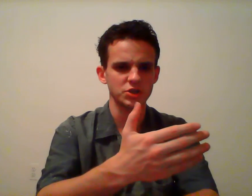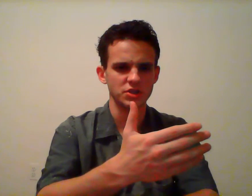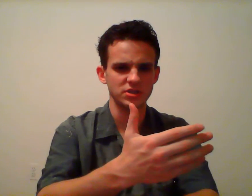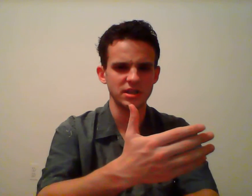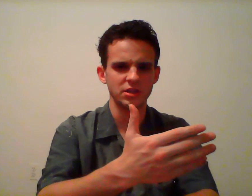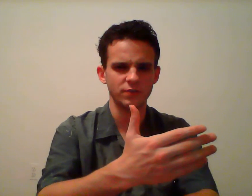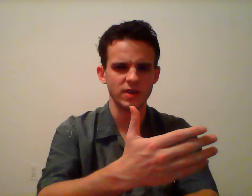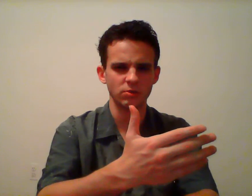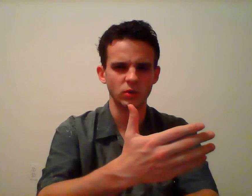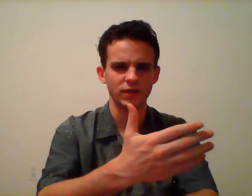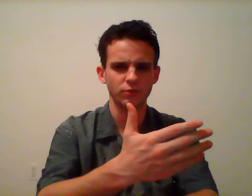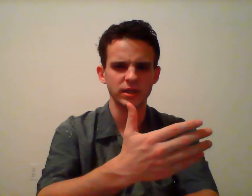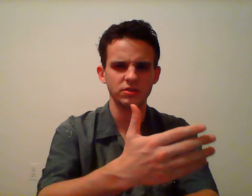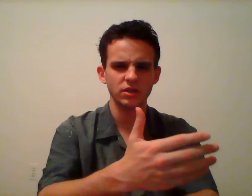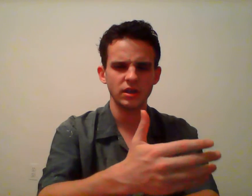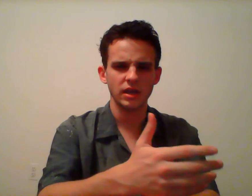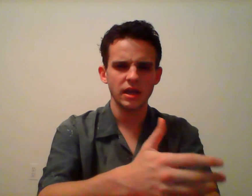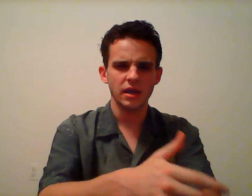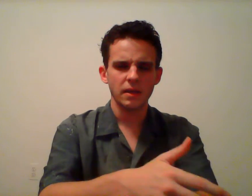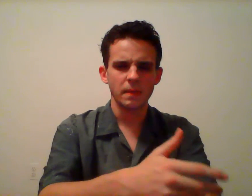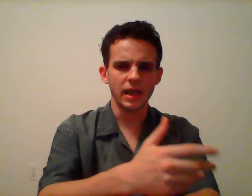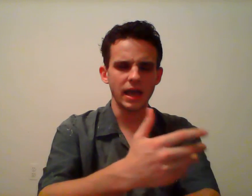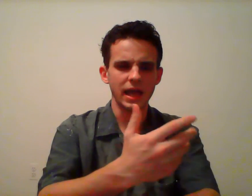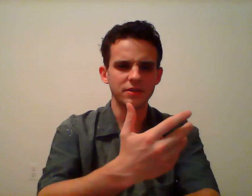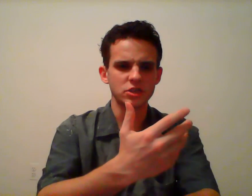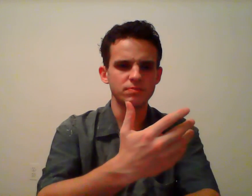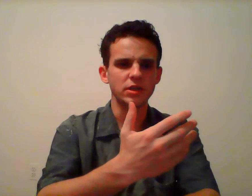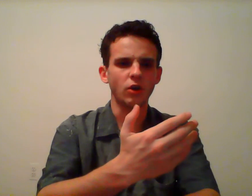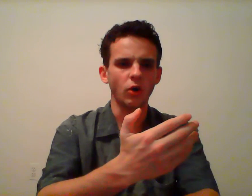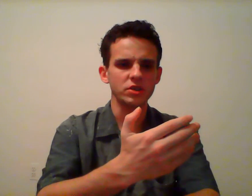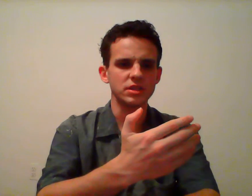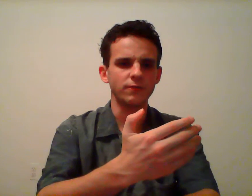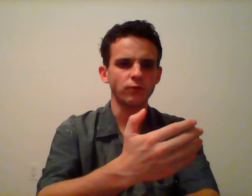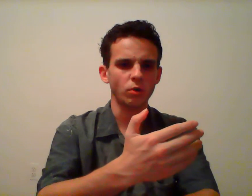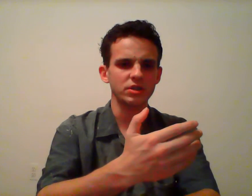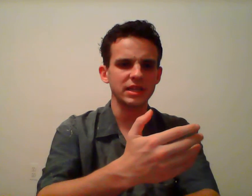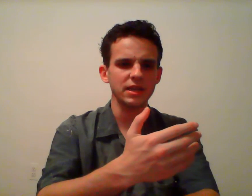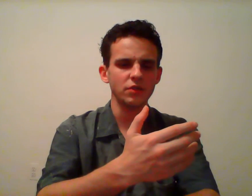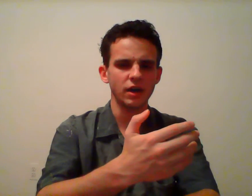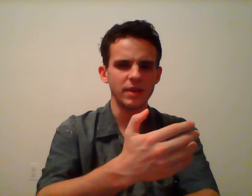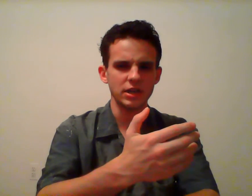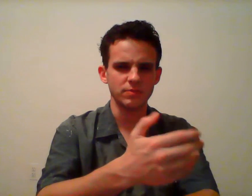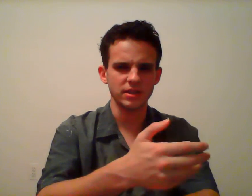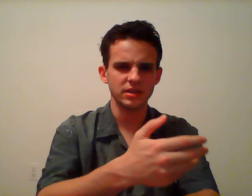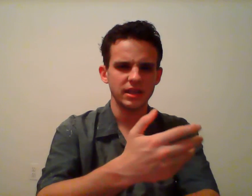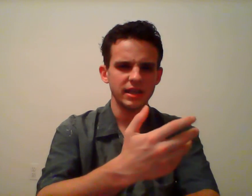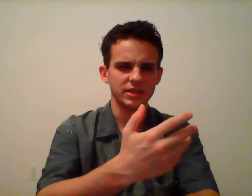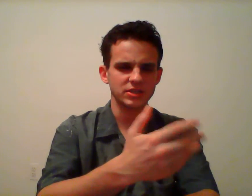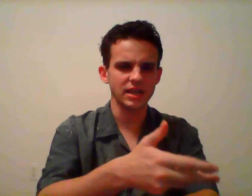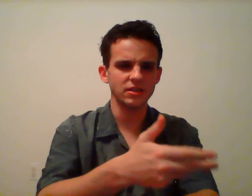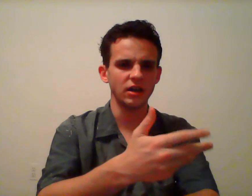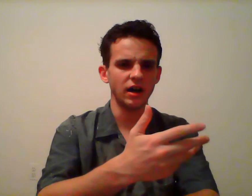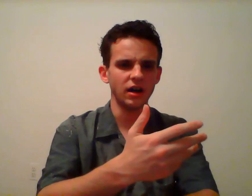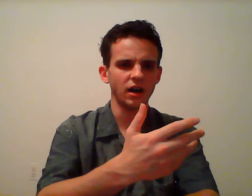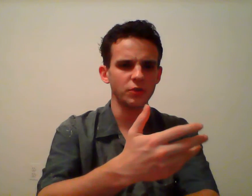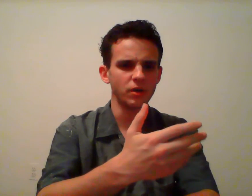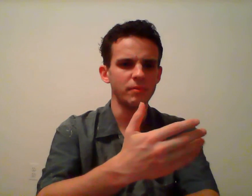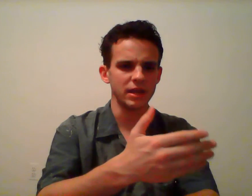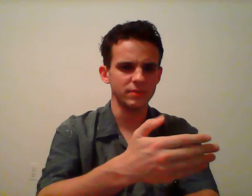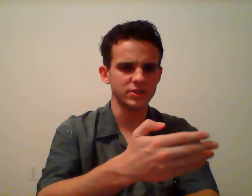much as it did to the federal government. And this is because the Fourteenth Amendment extended other amendments